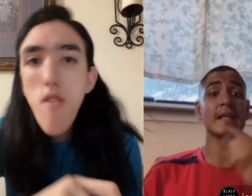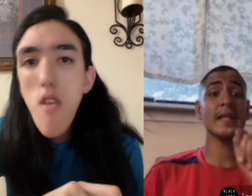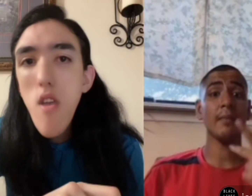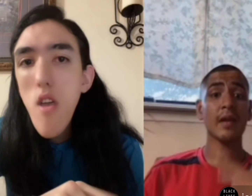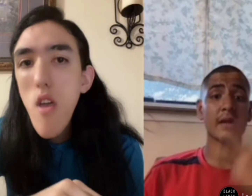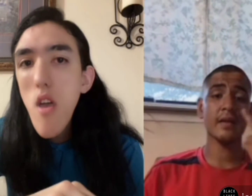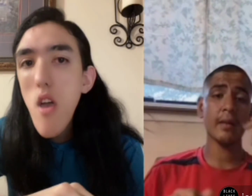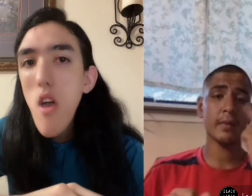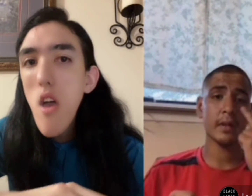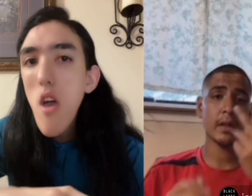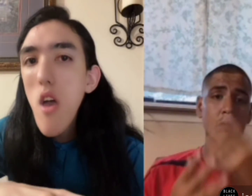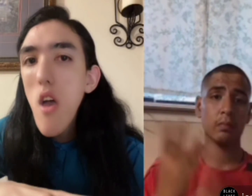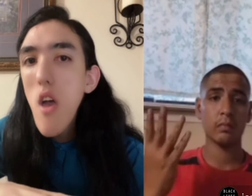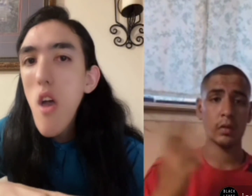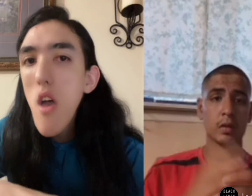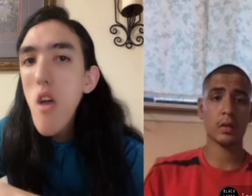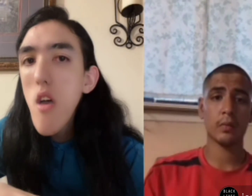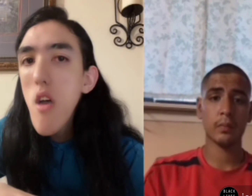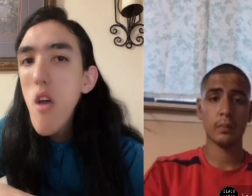I can't hear anything. Alright,